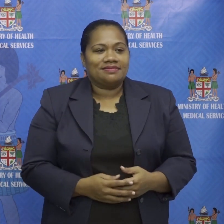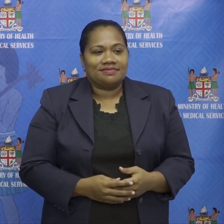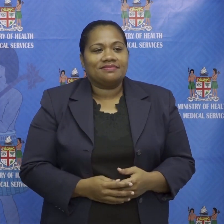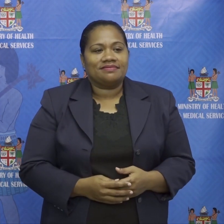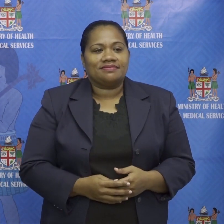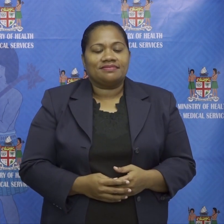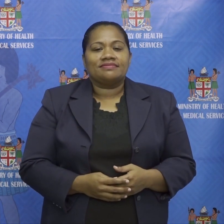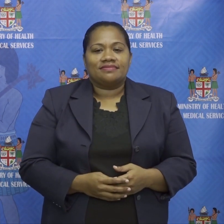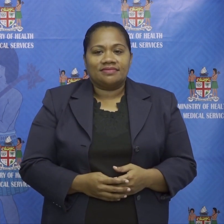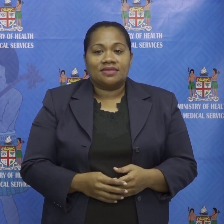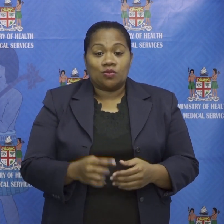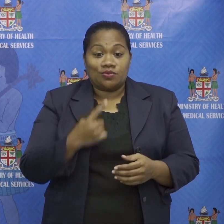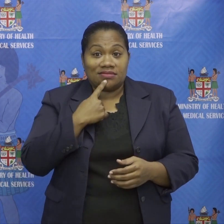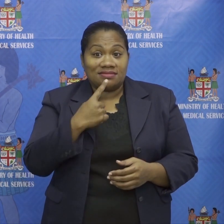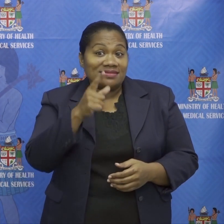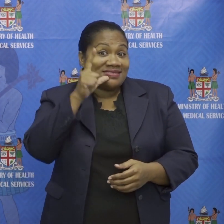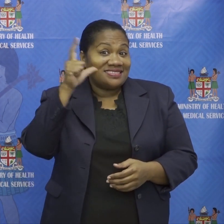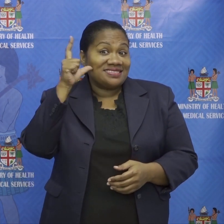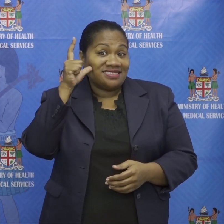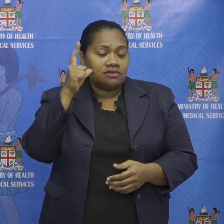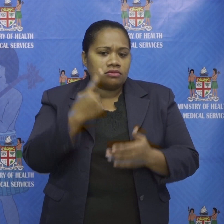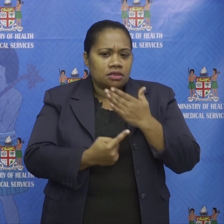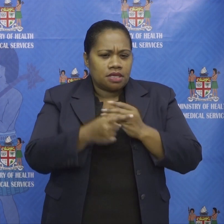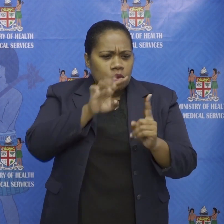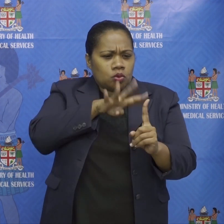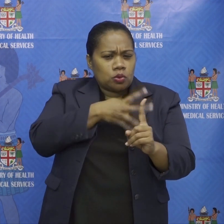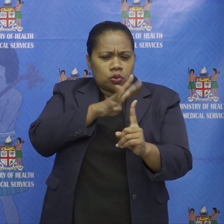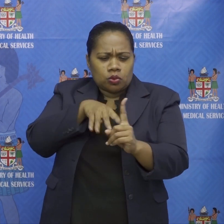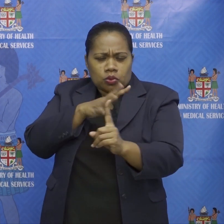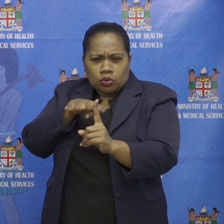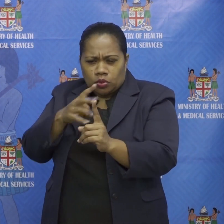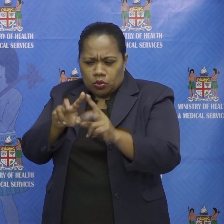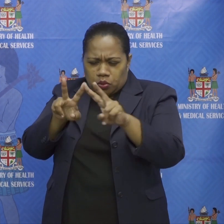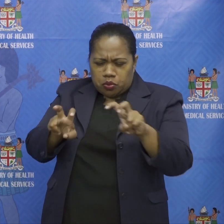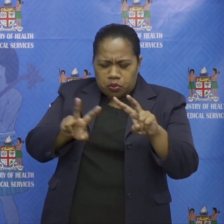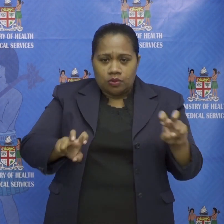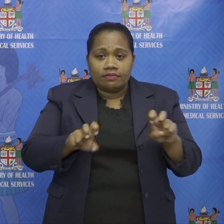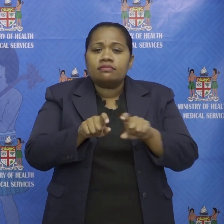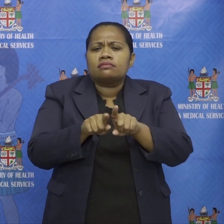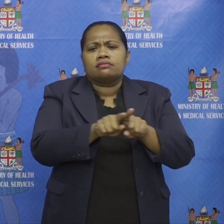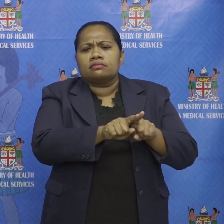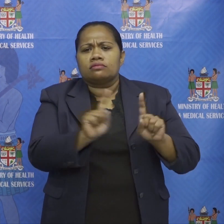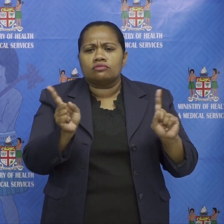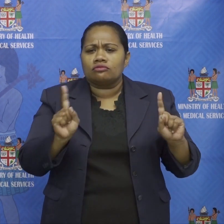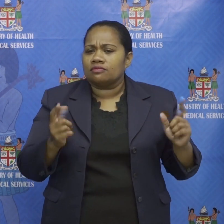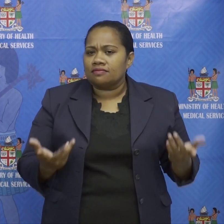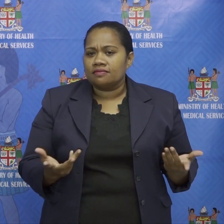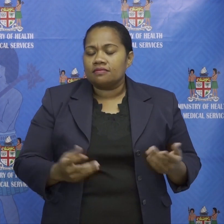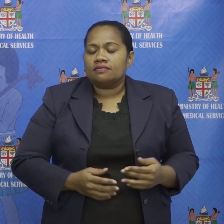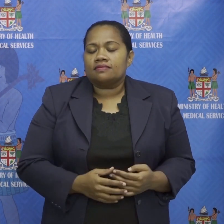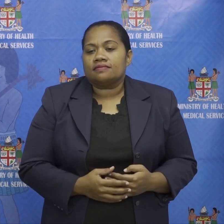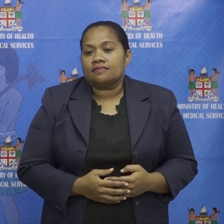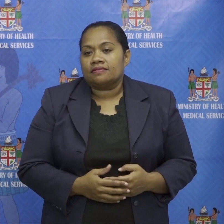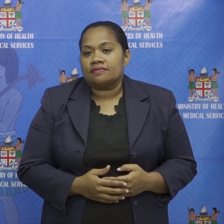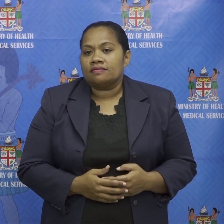our contact tracing investigations meant that we